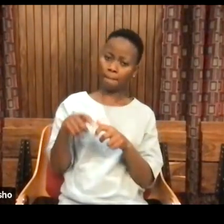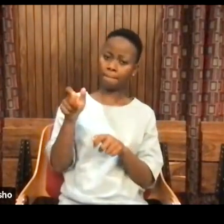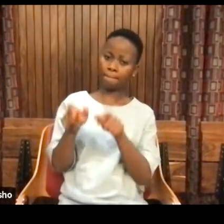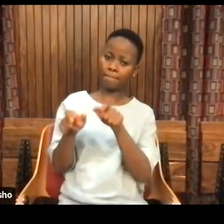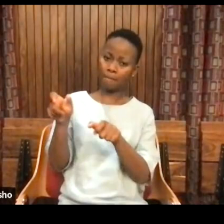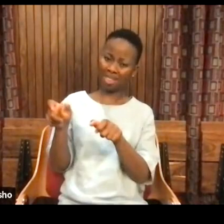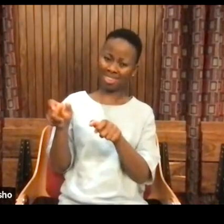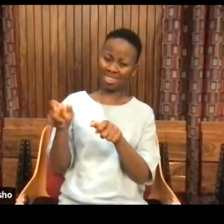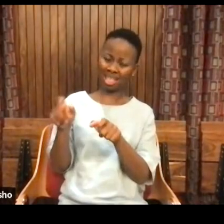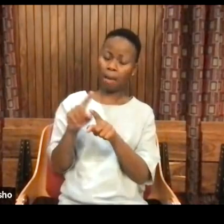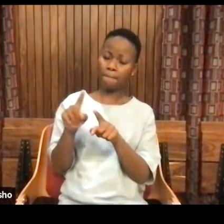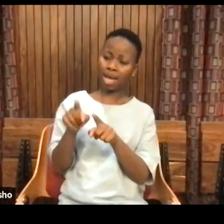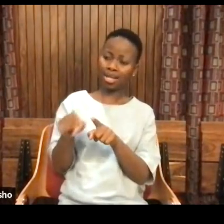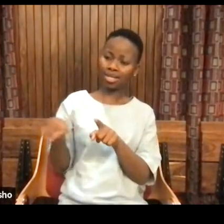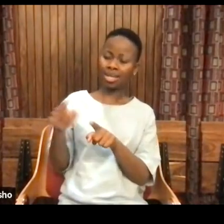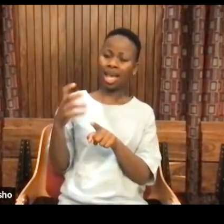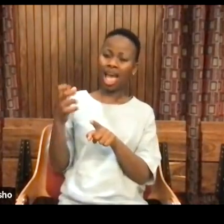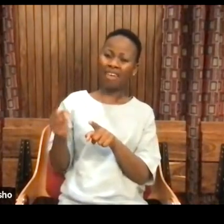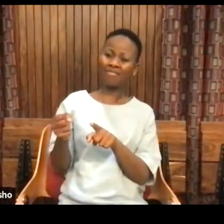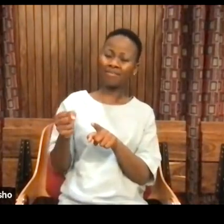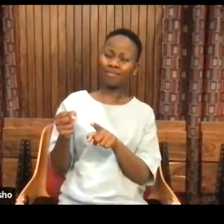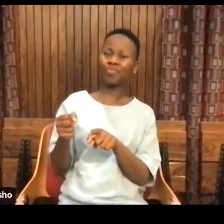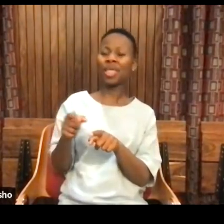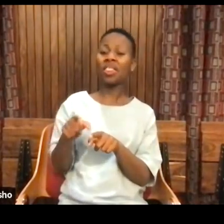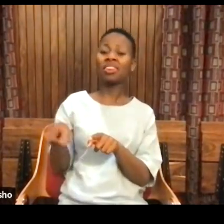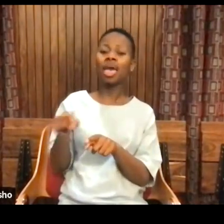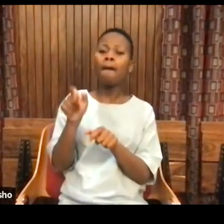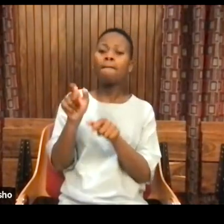but people with problems.